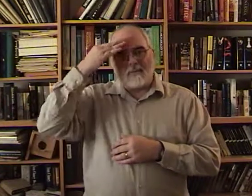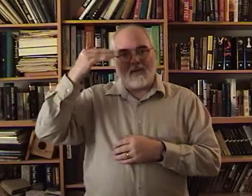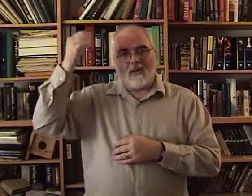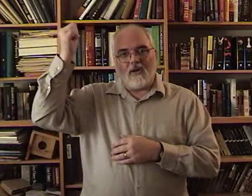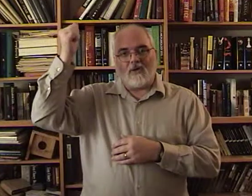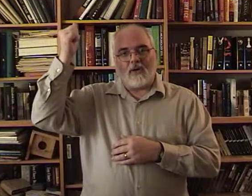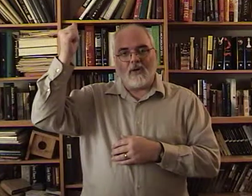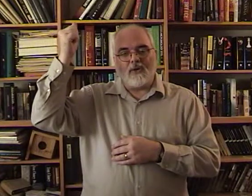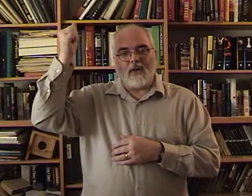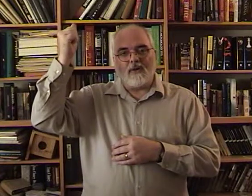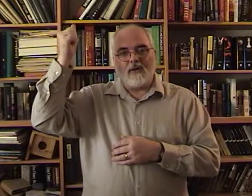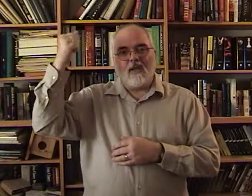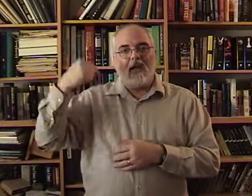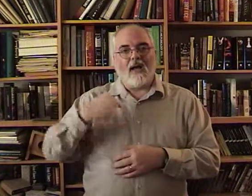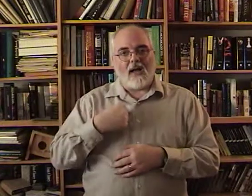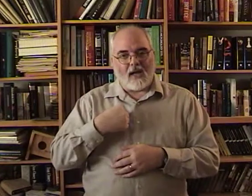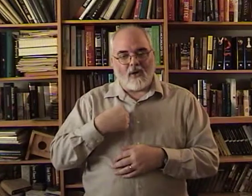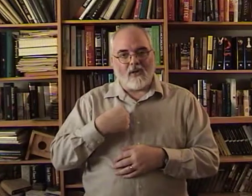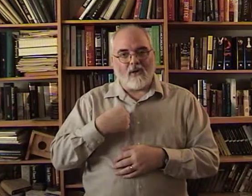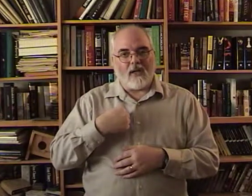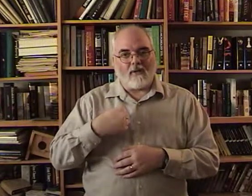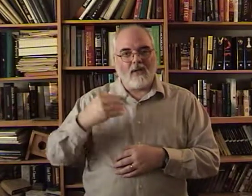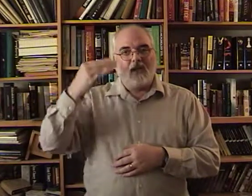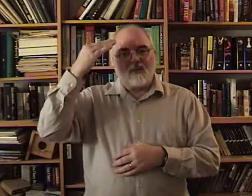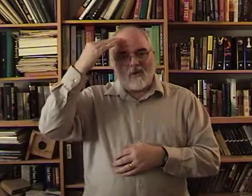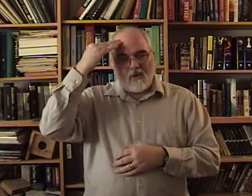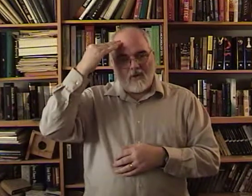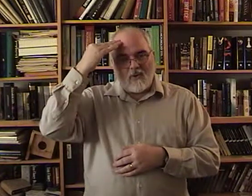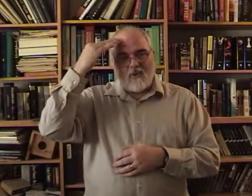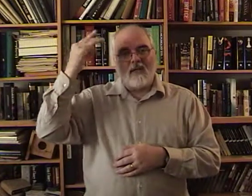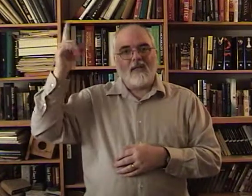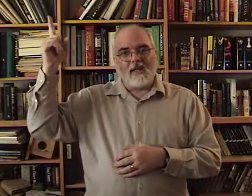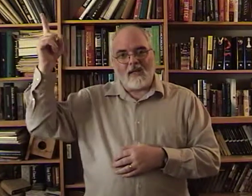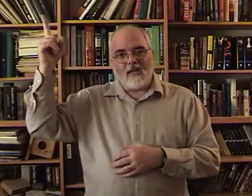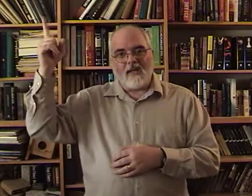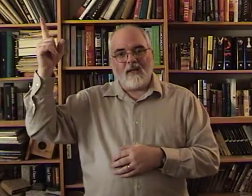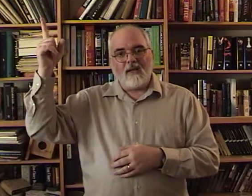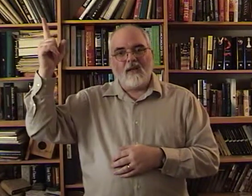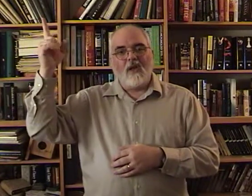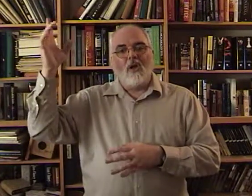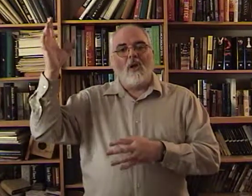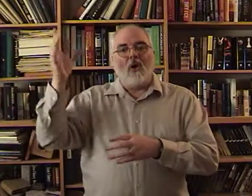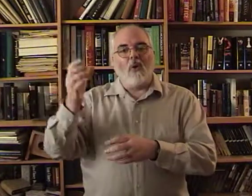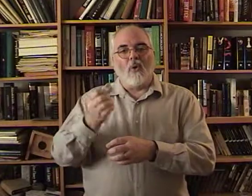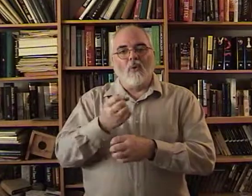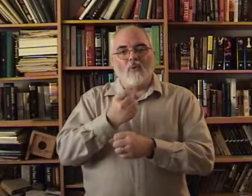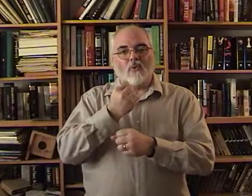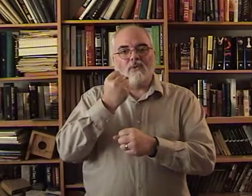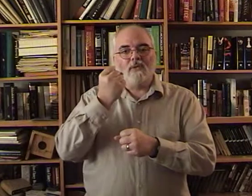Because. We already knew that one. I. know that one. No. He. Holds.